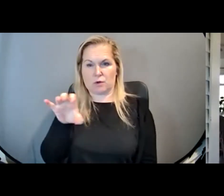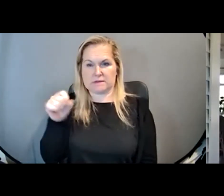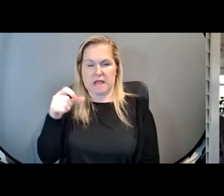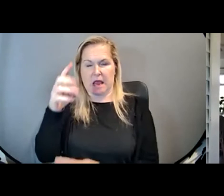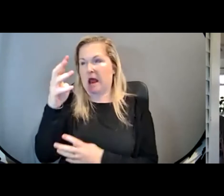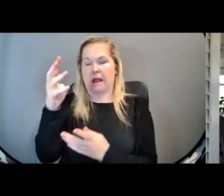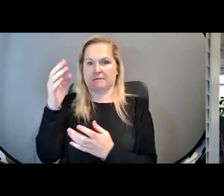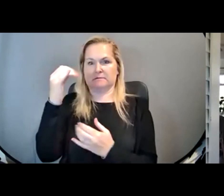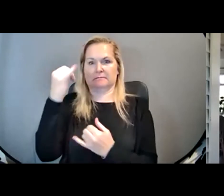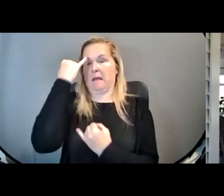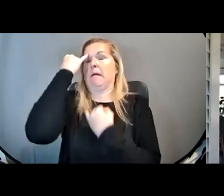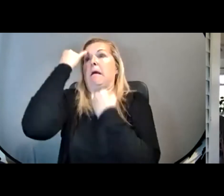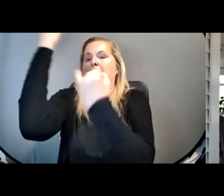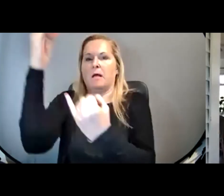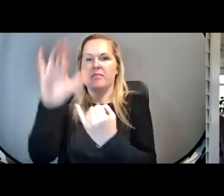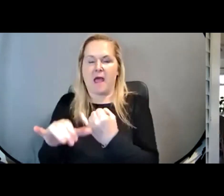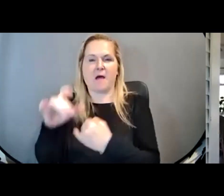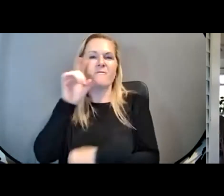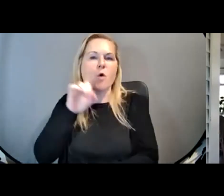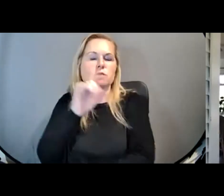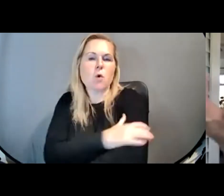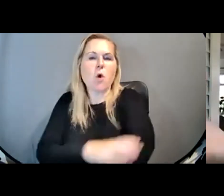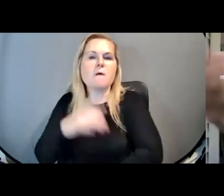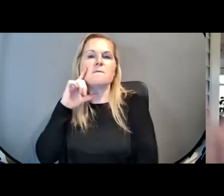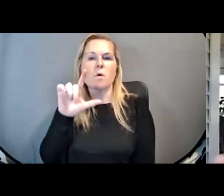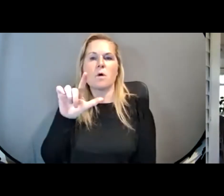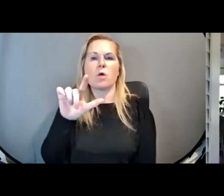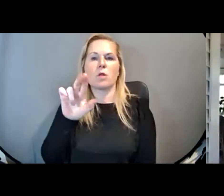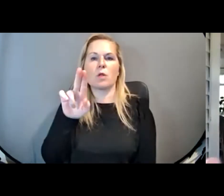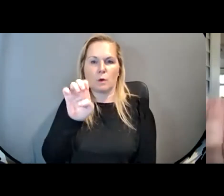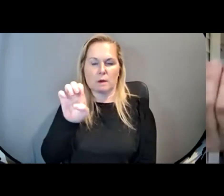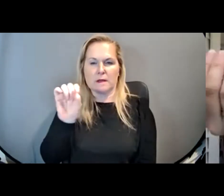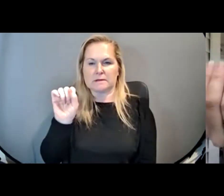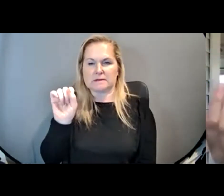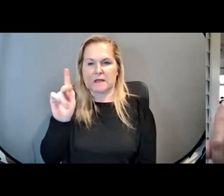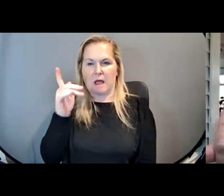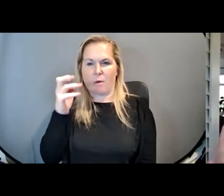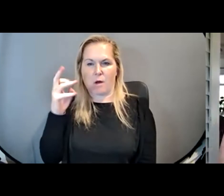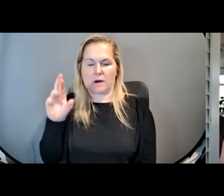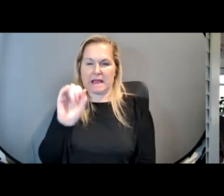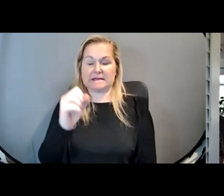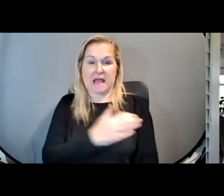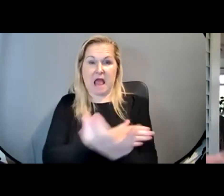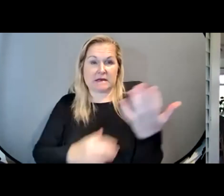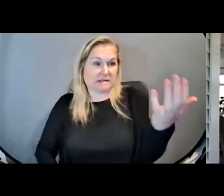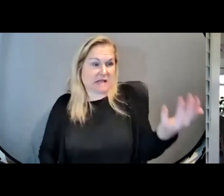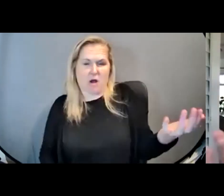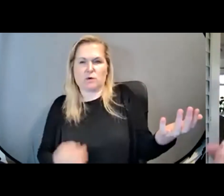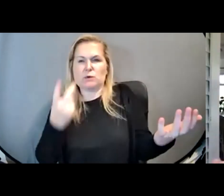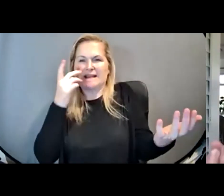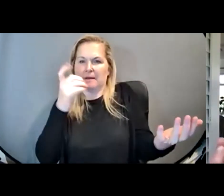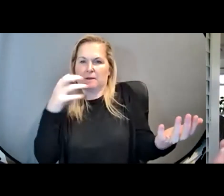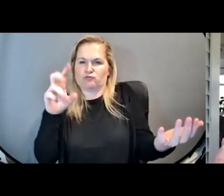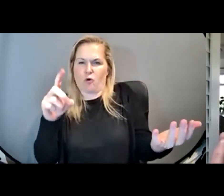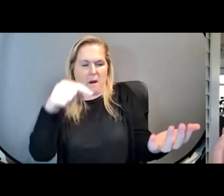for Luke Skywalker. And I remember watching this movie, and, you know, his hand is out, and you see the droid kind of poking